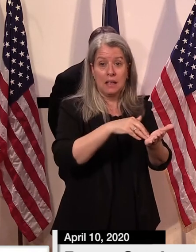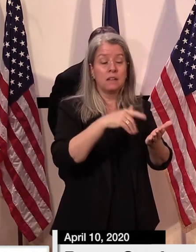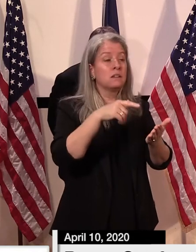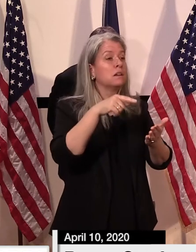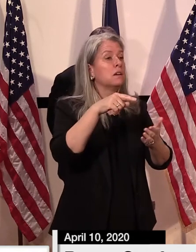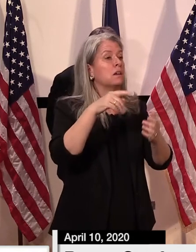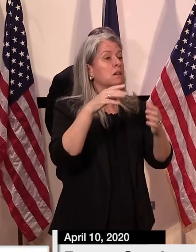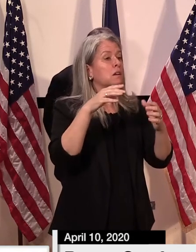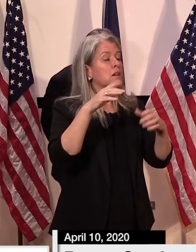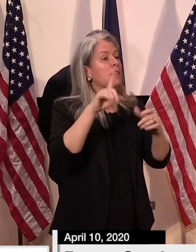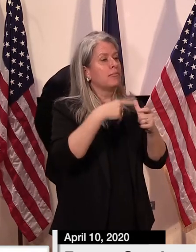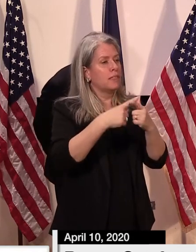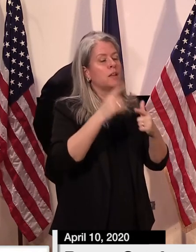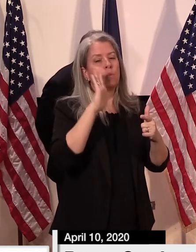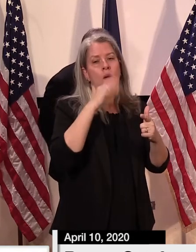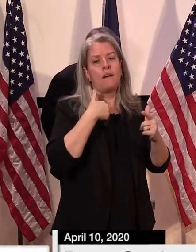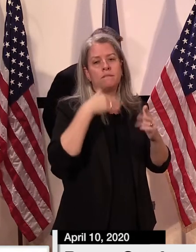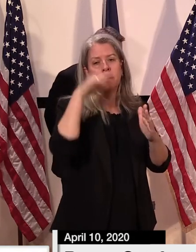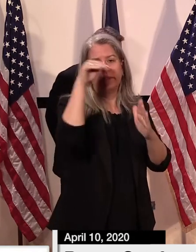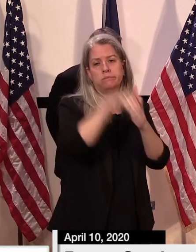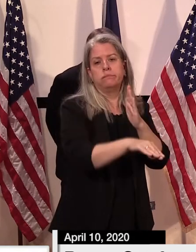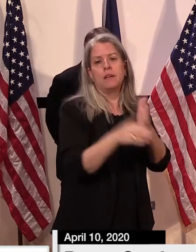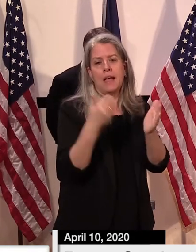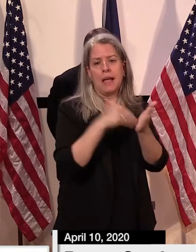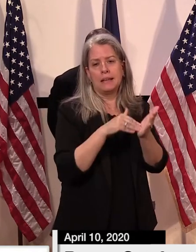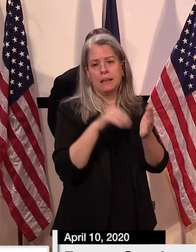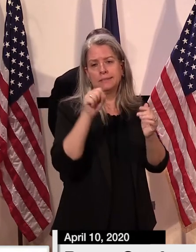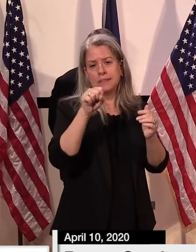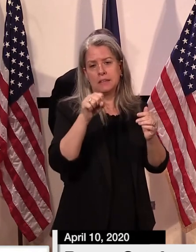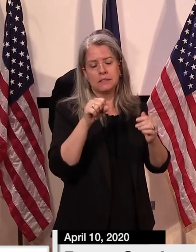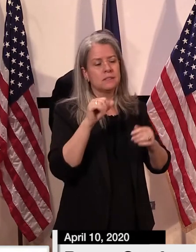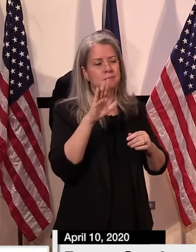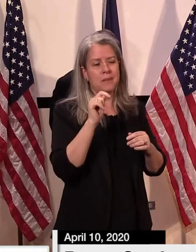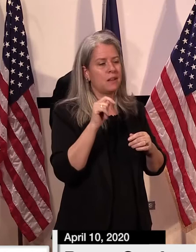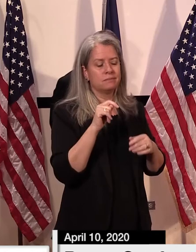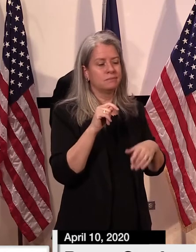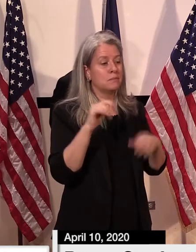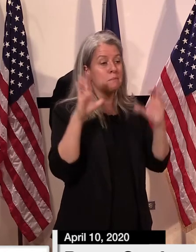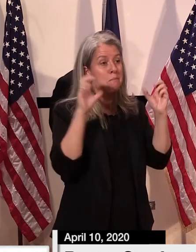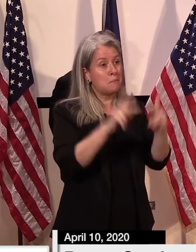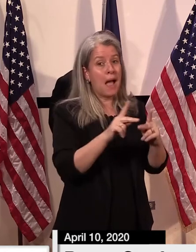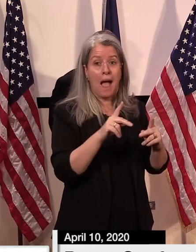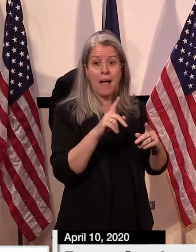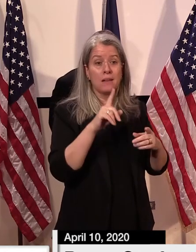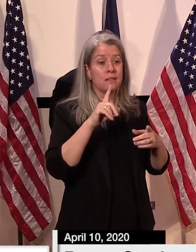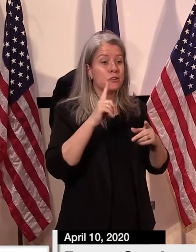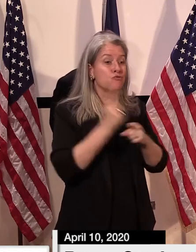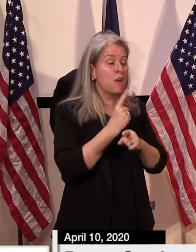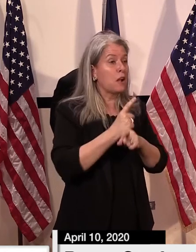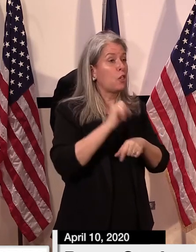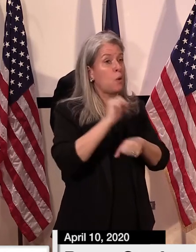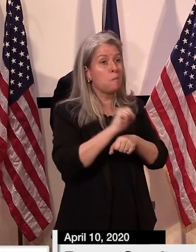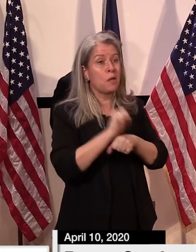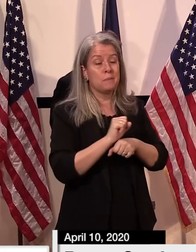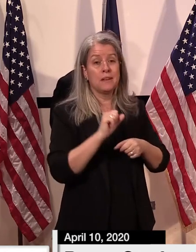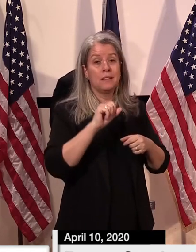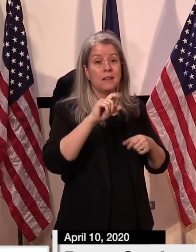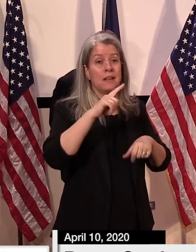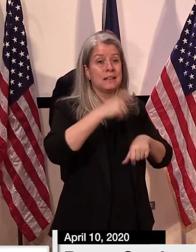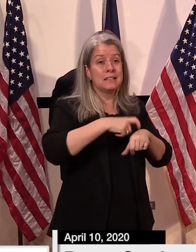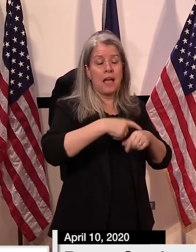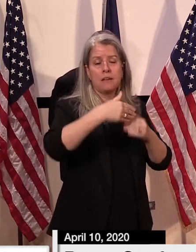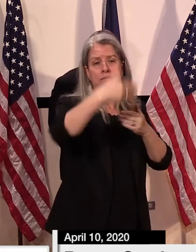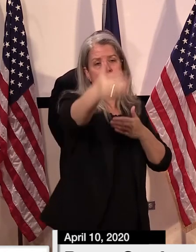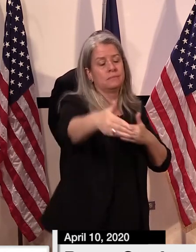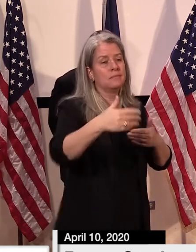work a steady decline um but i think it will be a while before we go back to pre-covid 19. i don't have the ability to